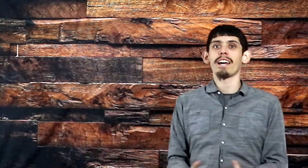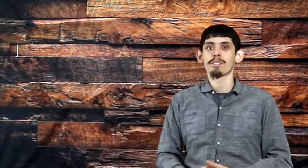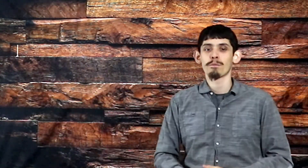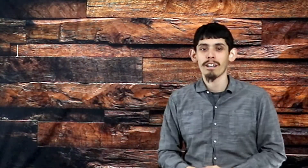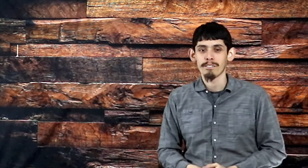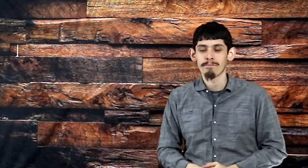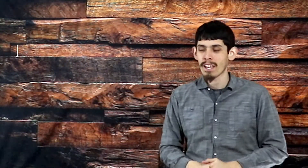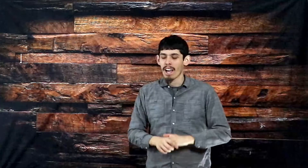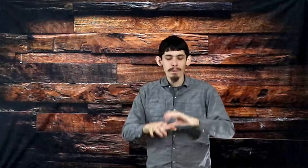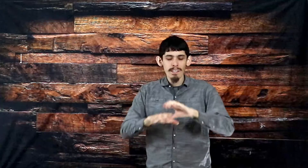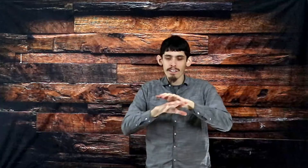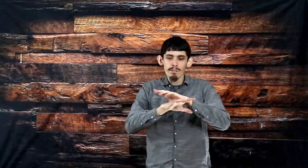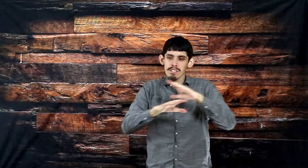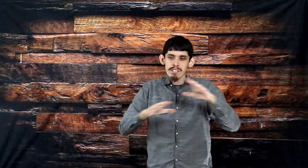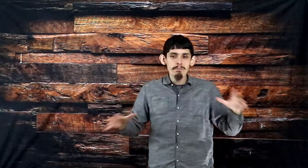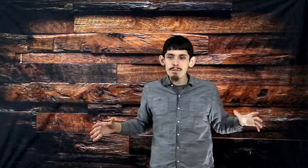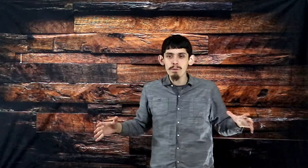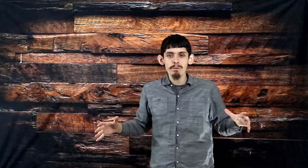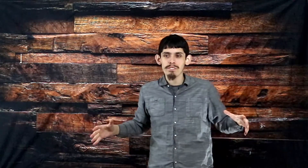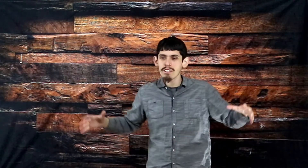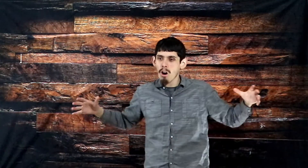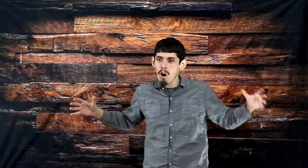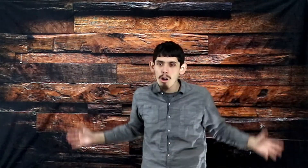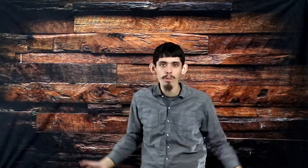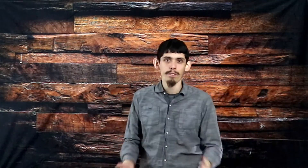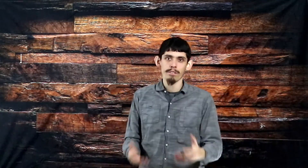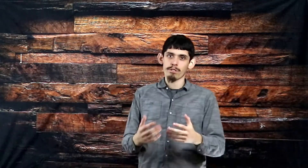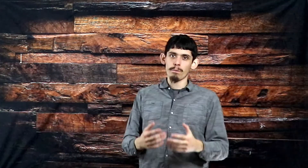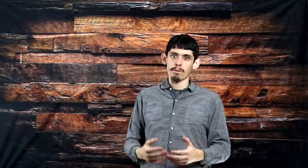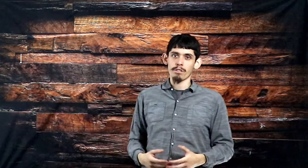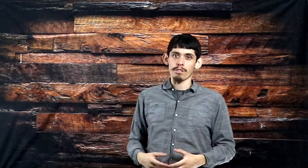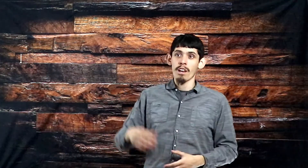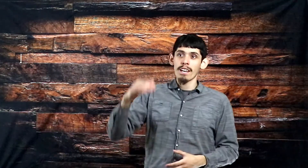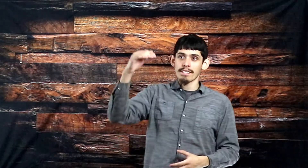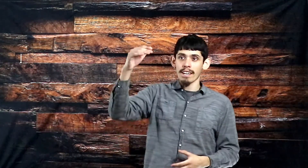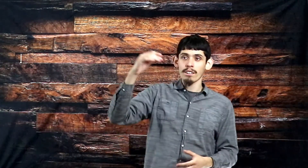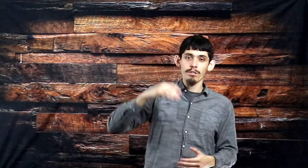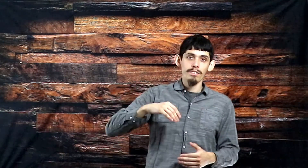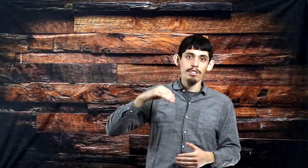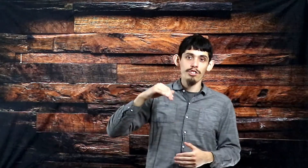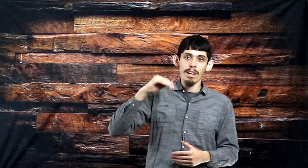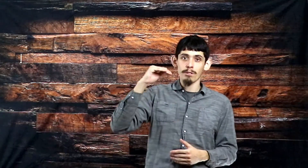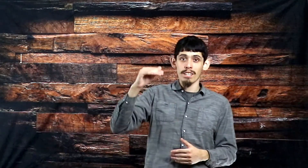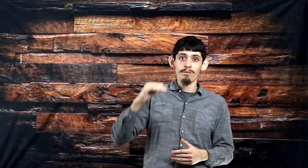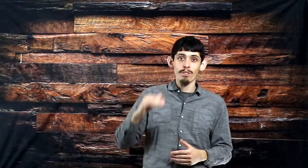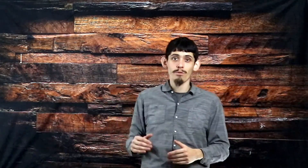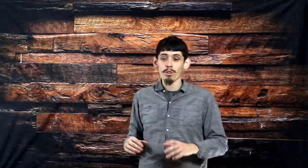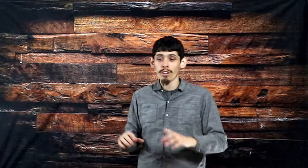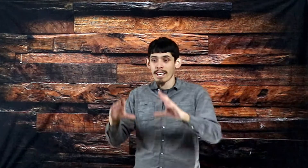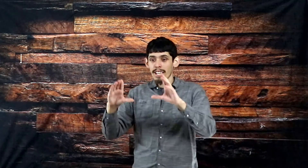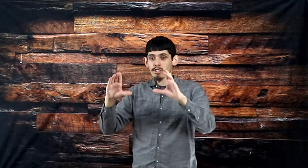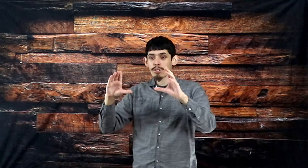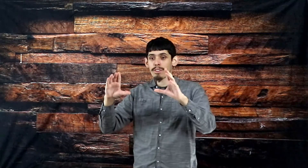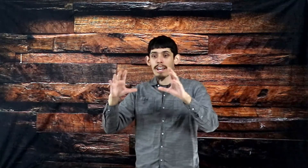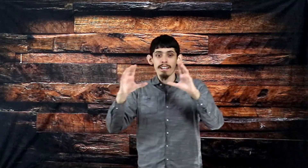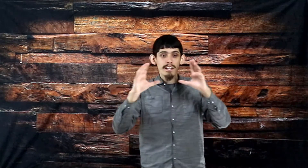as well. I mean, there's symbols we were seeing all throughout the scriptures. 2 Corinthians 10, verse 4, it showed that